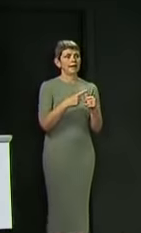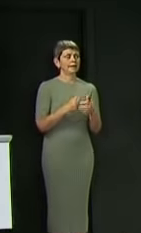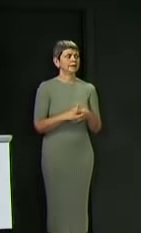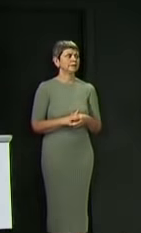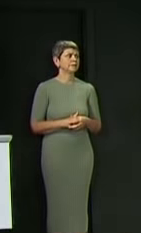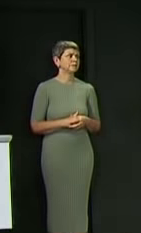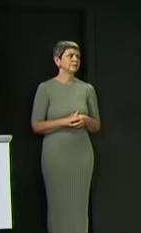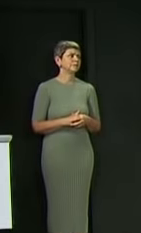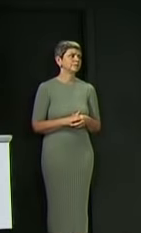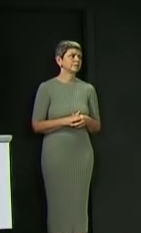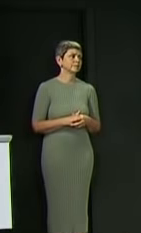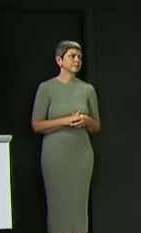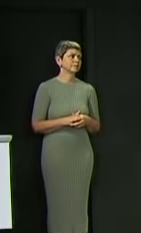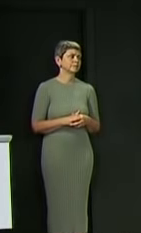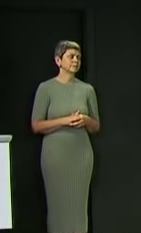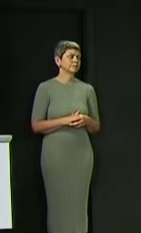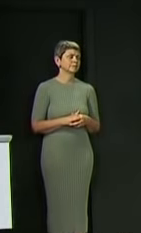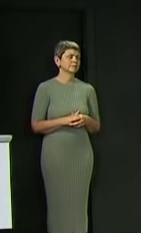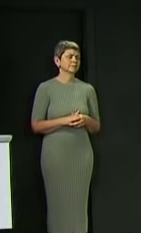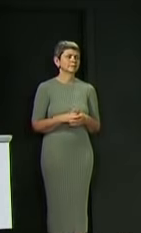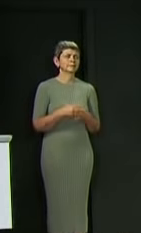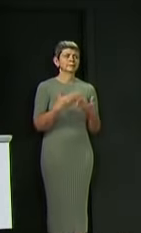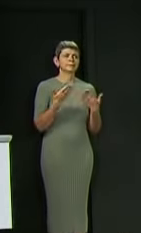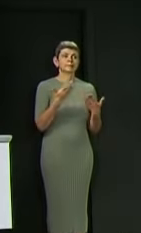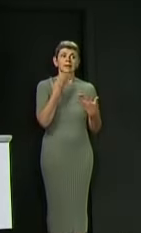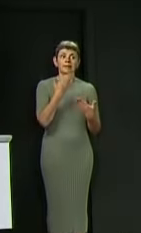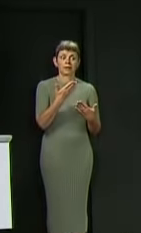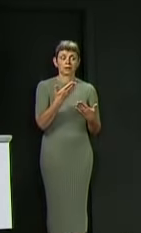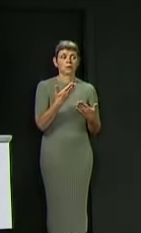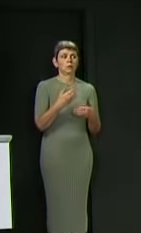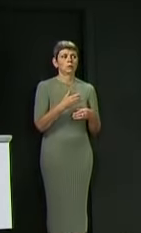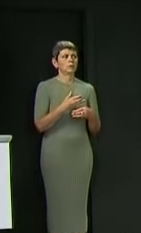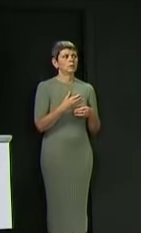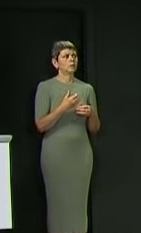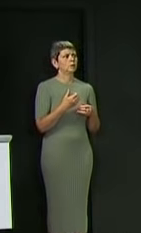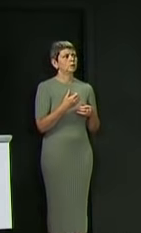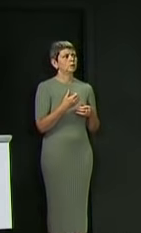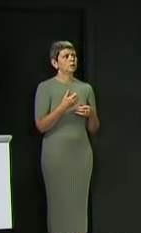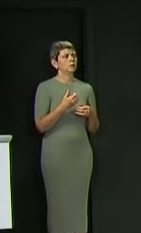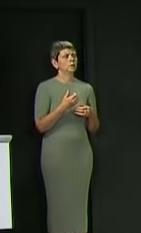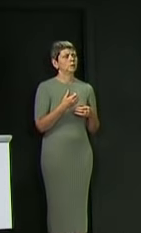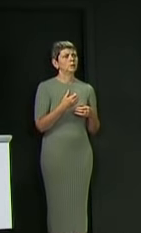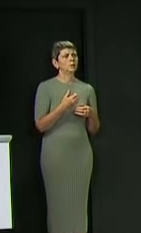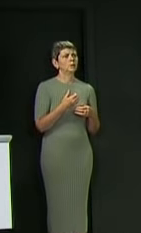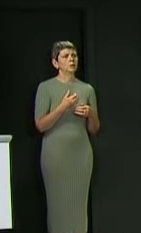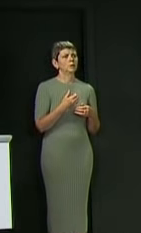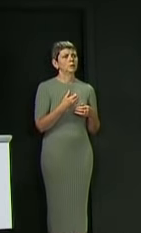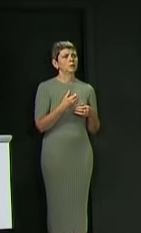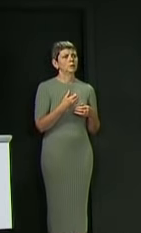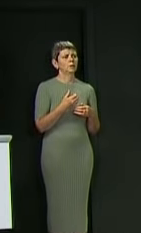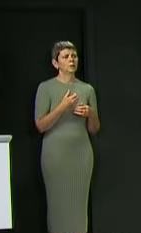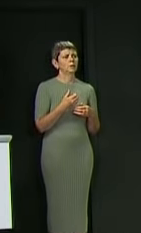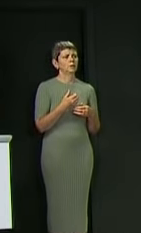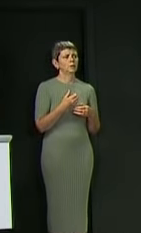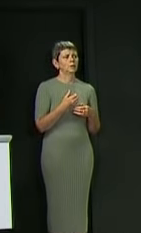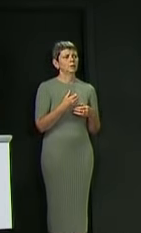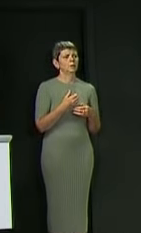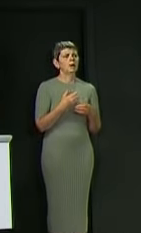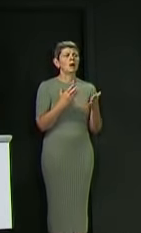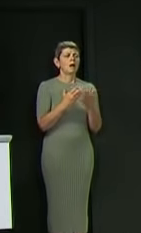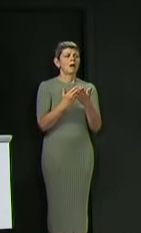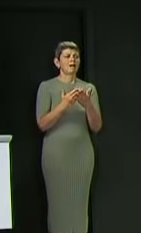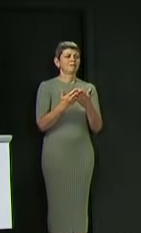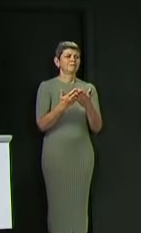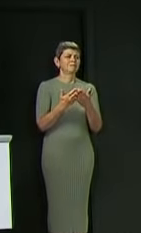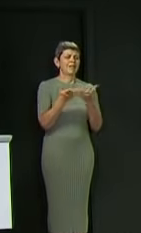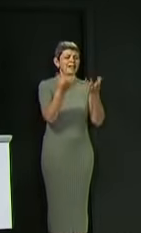Good afternoon. Just a very quick follow-up to Jack's question. There's no doubt that the coronavirus didn't cause the attainment gap, but